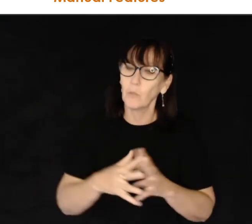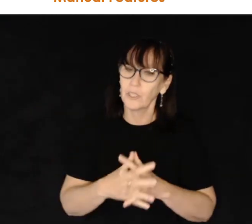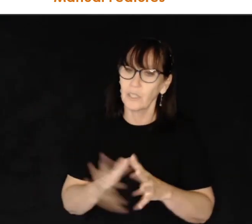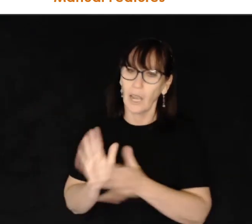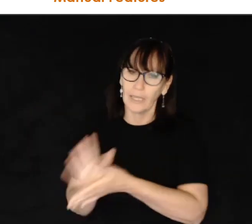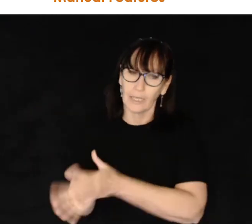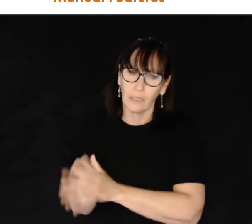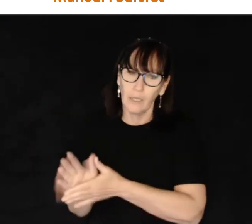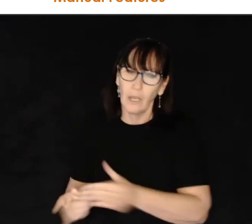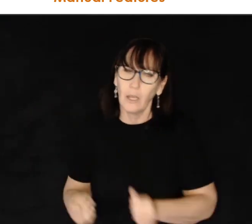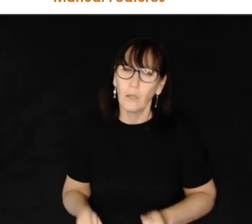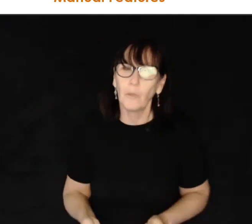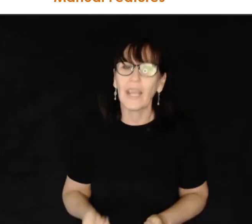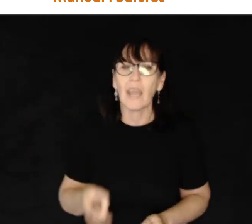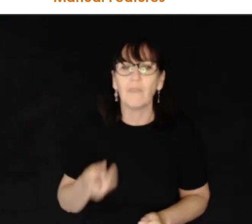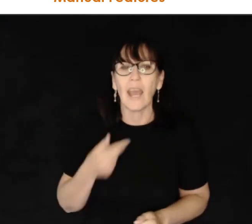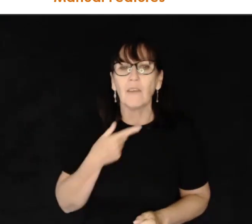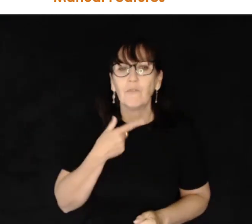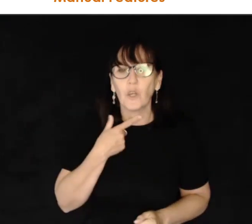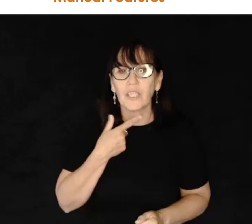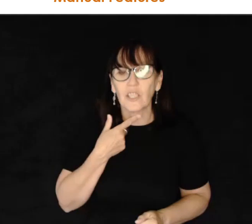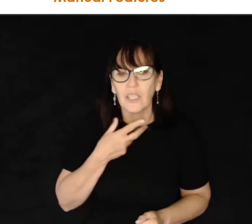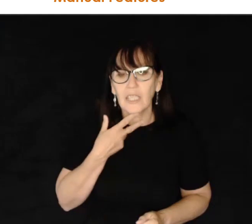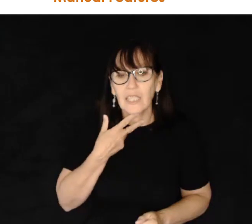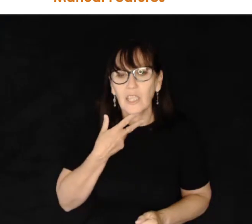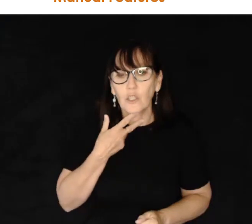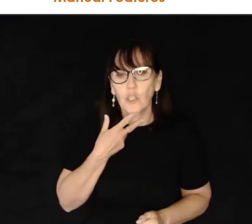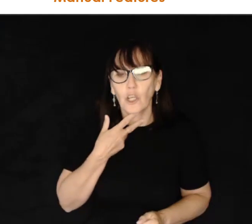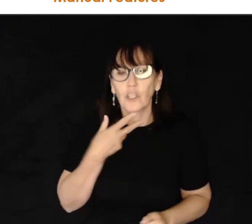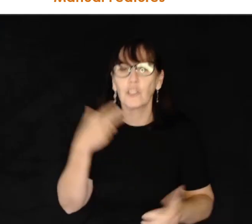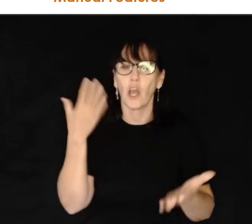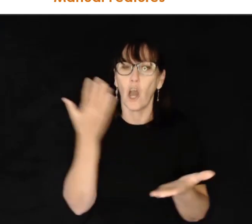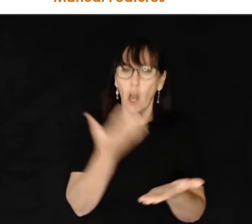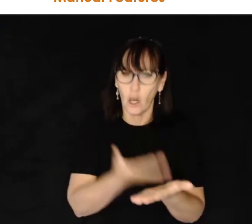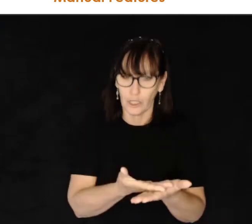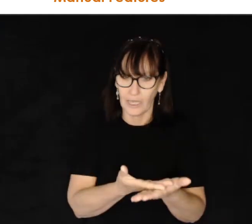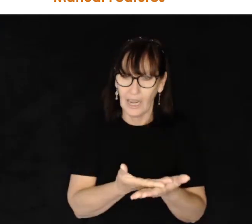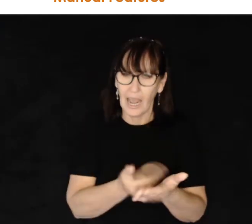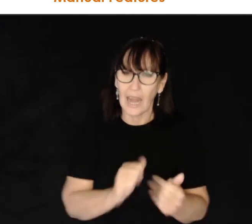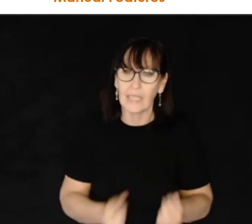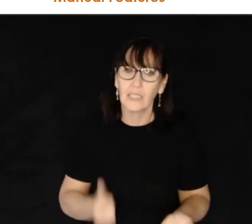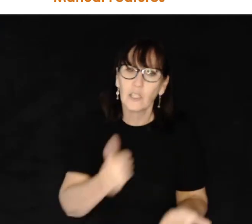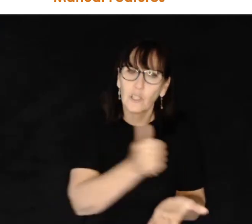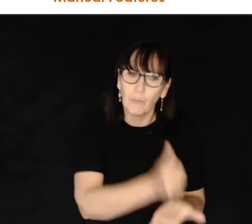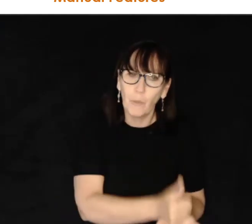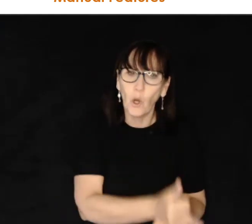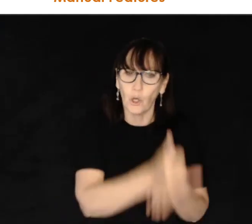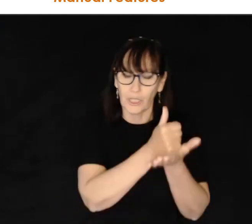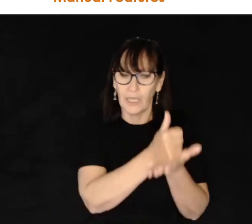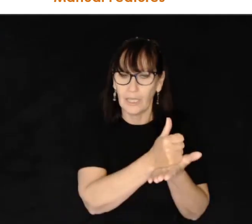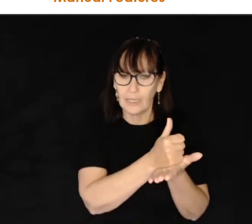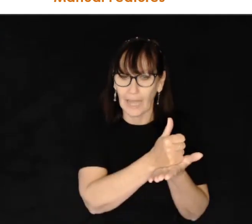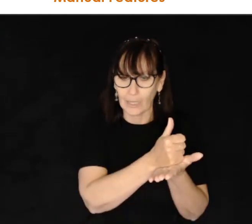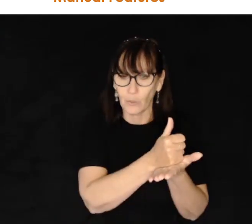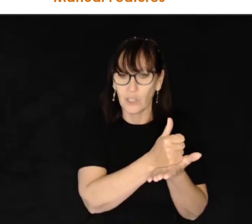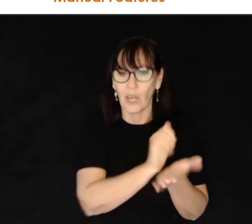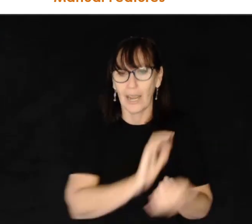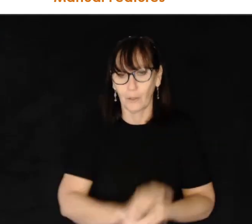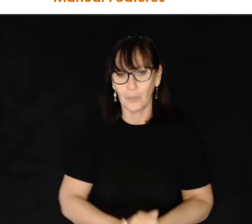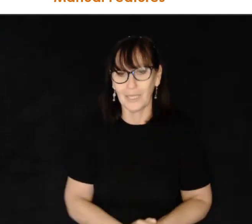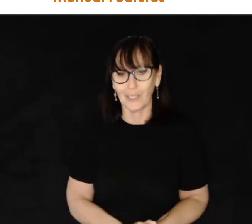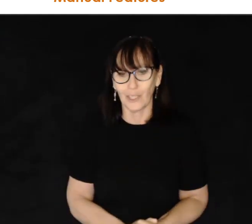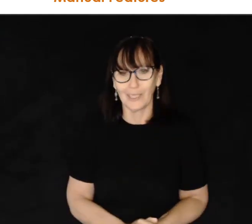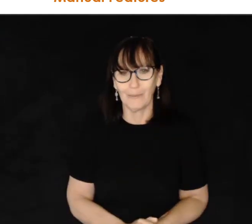keyword signing, we have our voices turned on. That is to support language